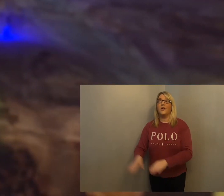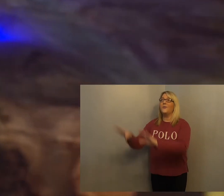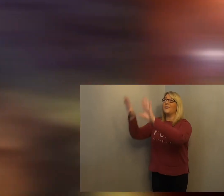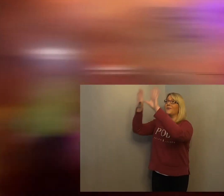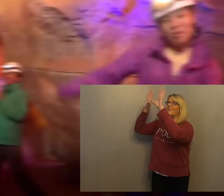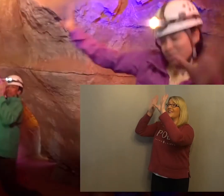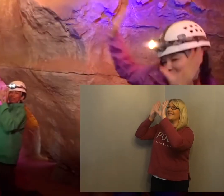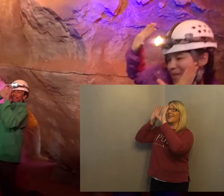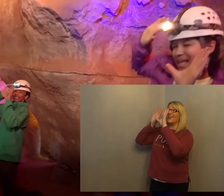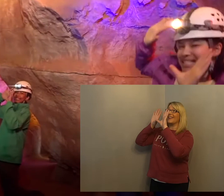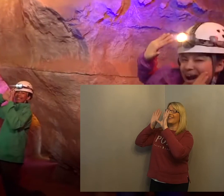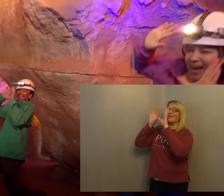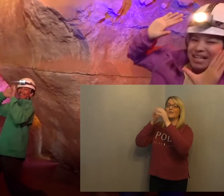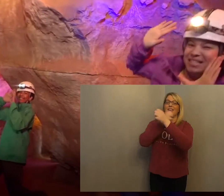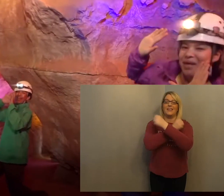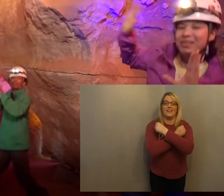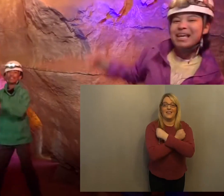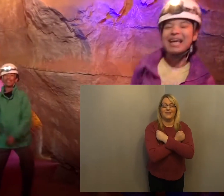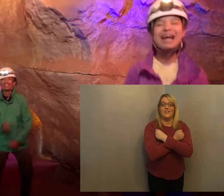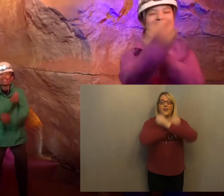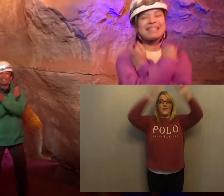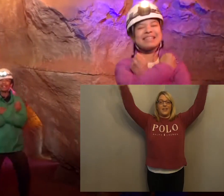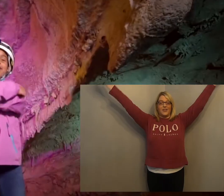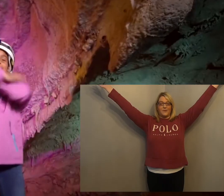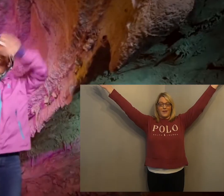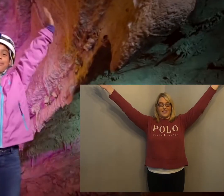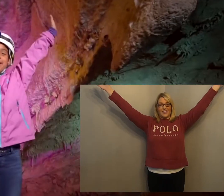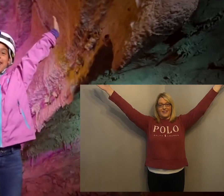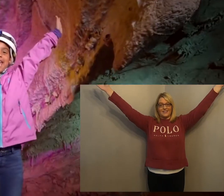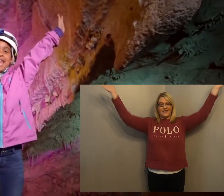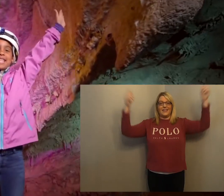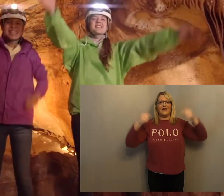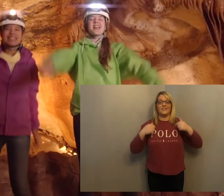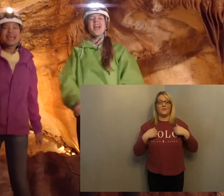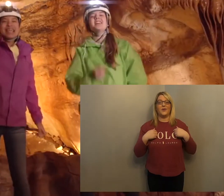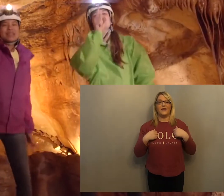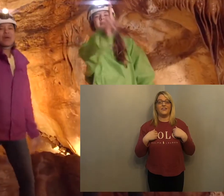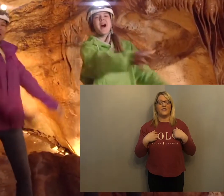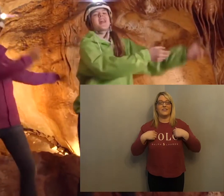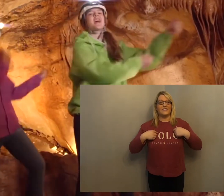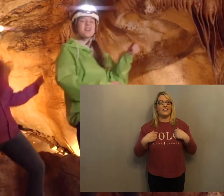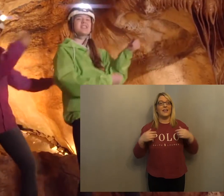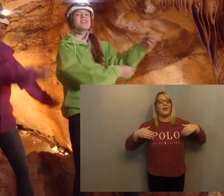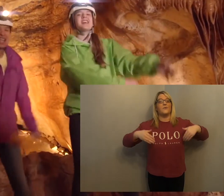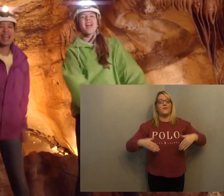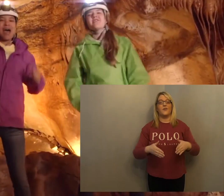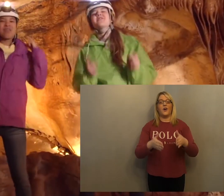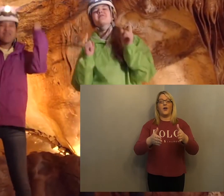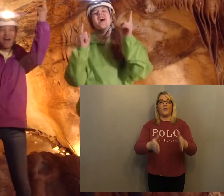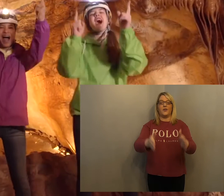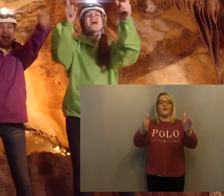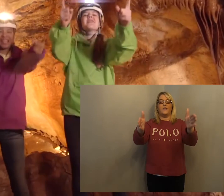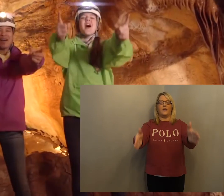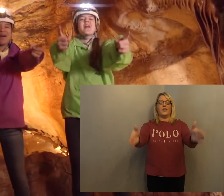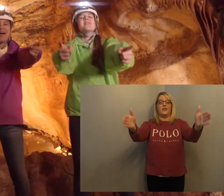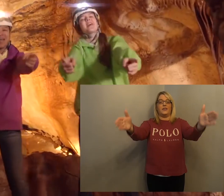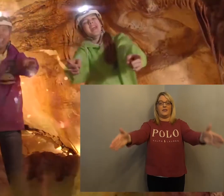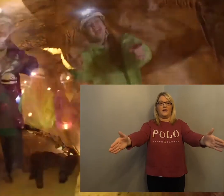When the world feels dark and lonely, his love illuminates. He's the one I trust and I will follow him.